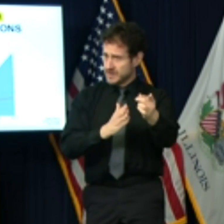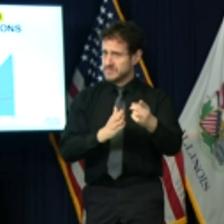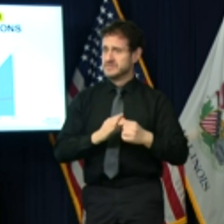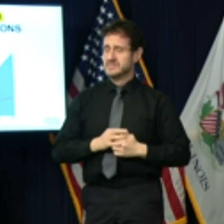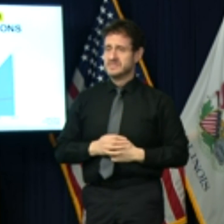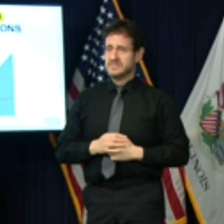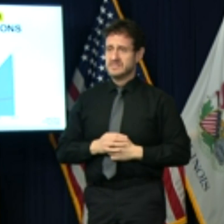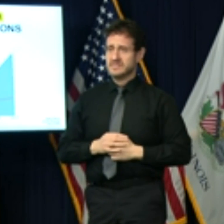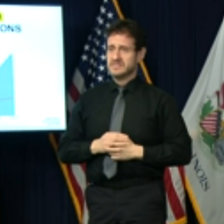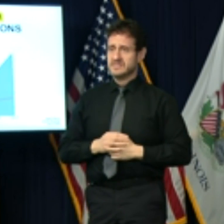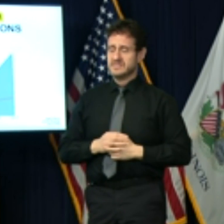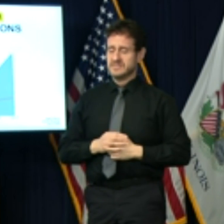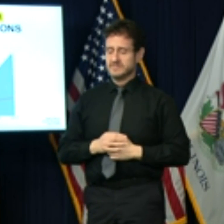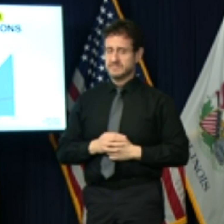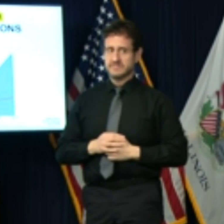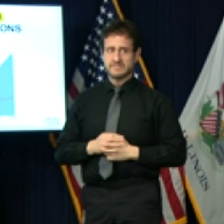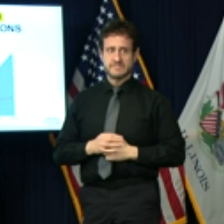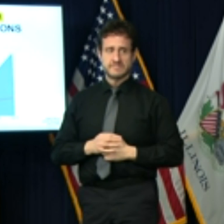or stop it.